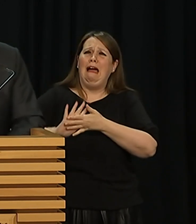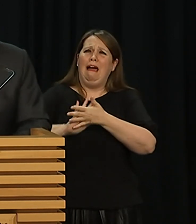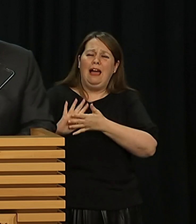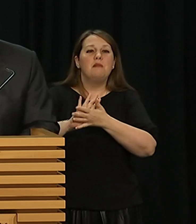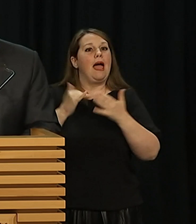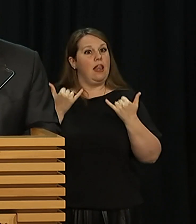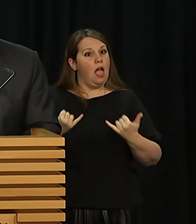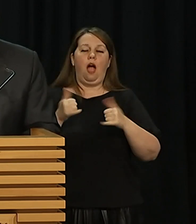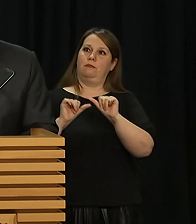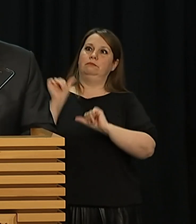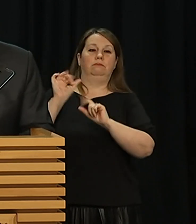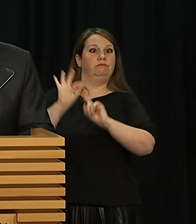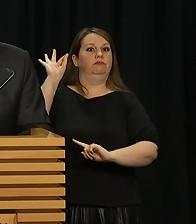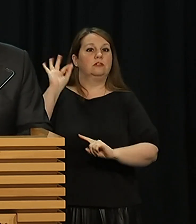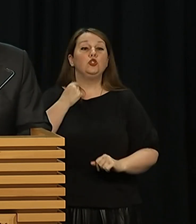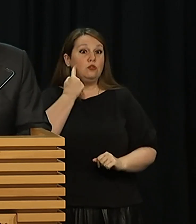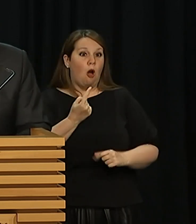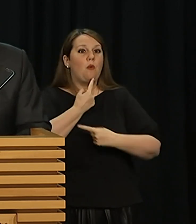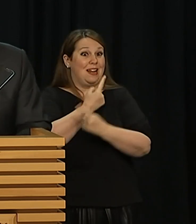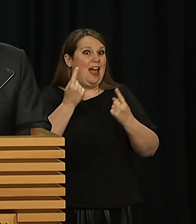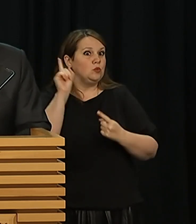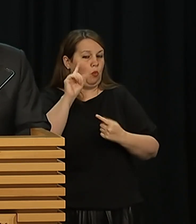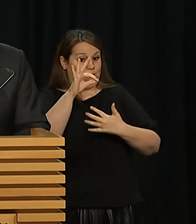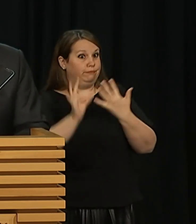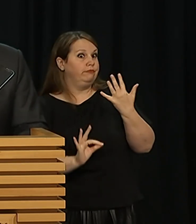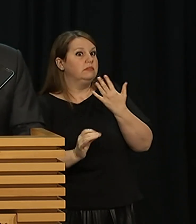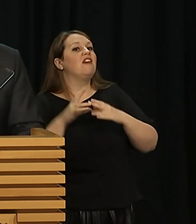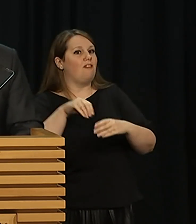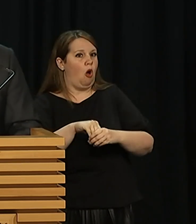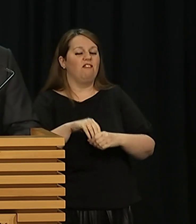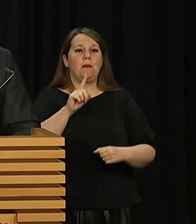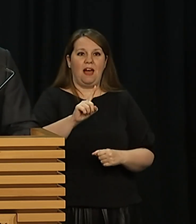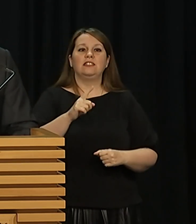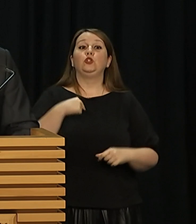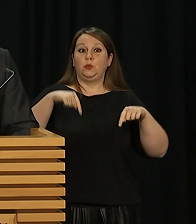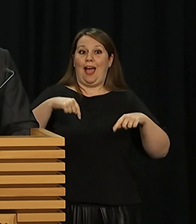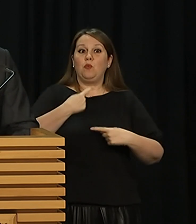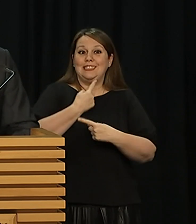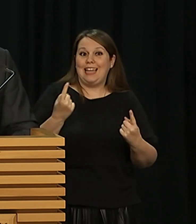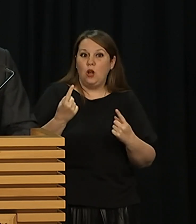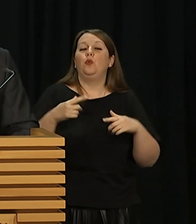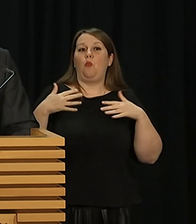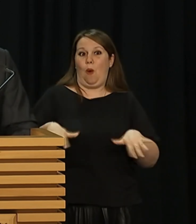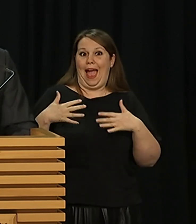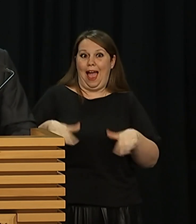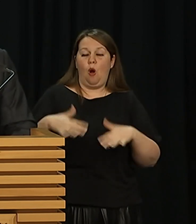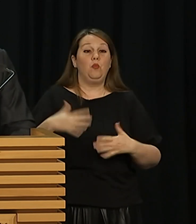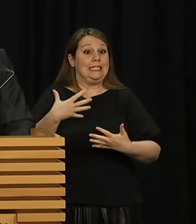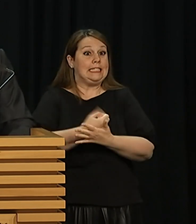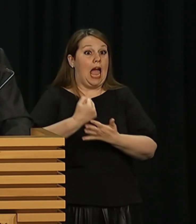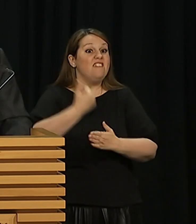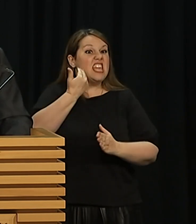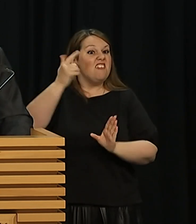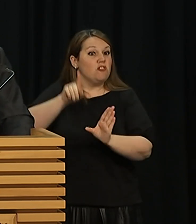of the announcement till tomorrow, but one thing I'd like to share today is how much our changes are estimated to generate in savings.